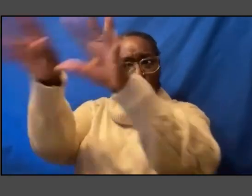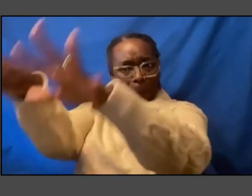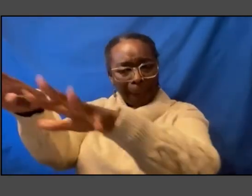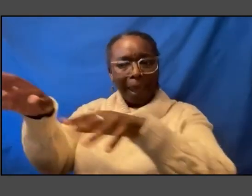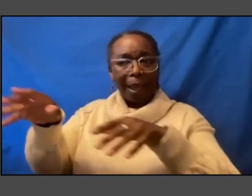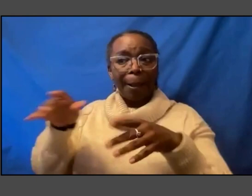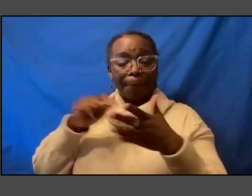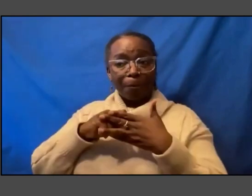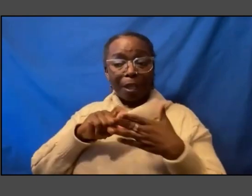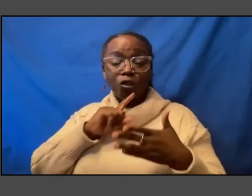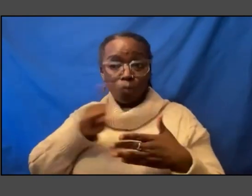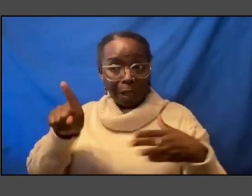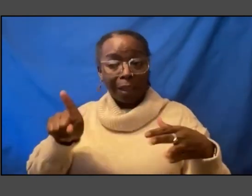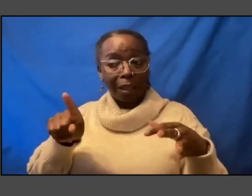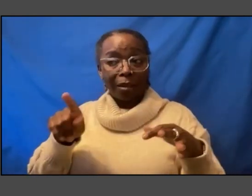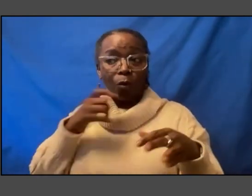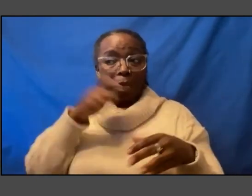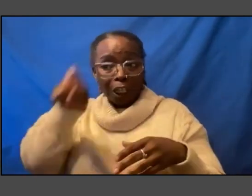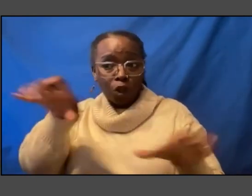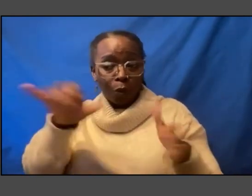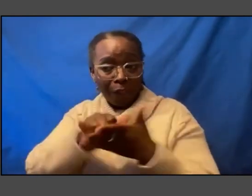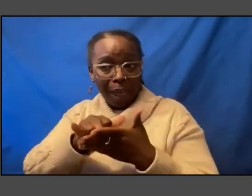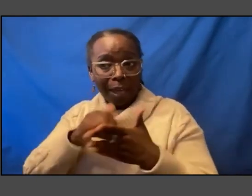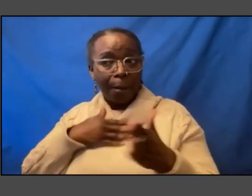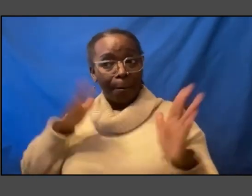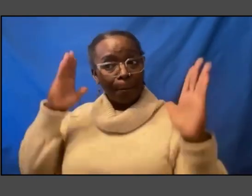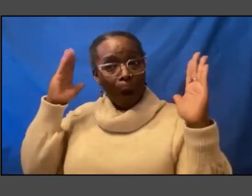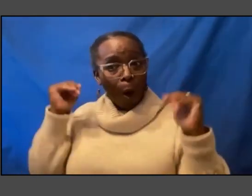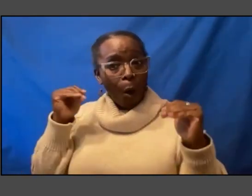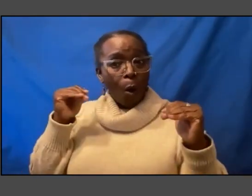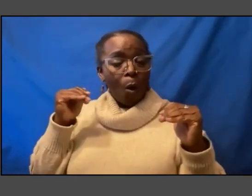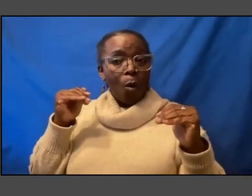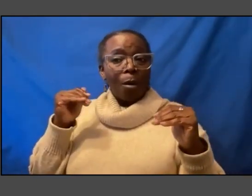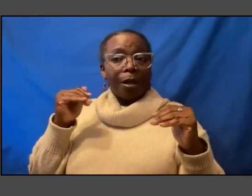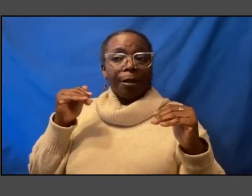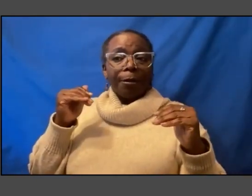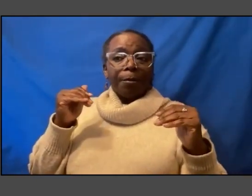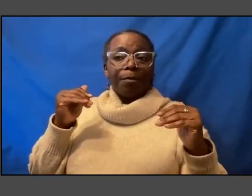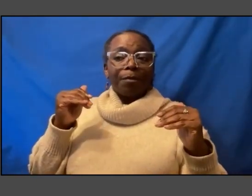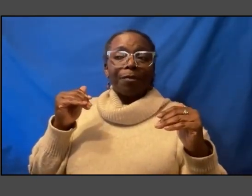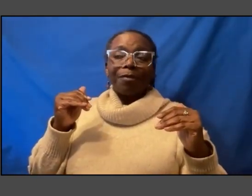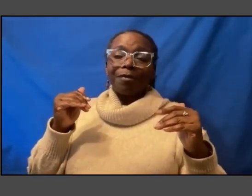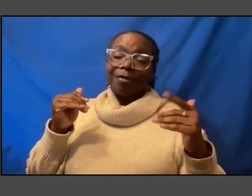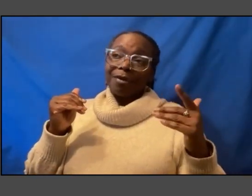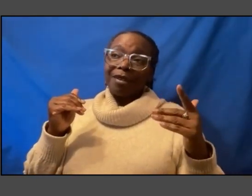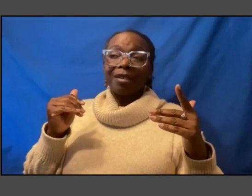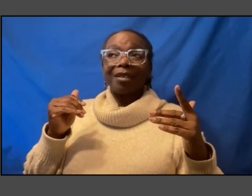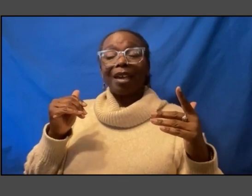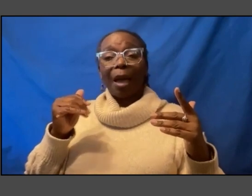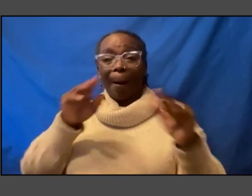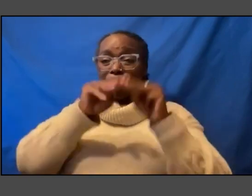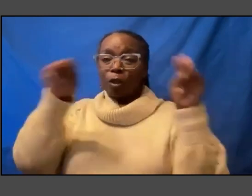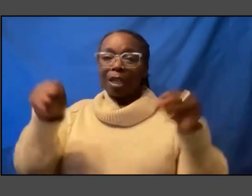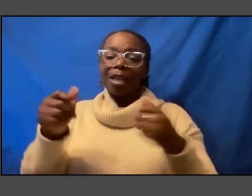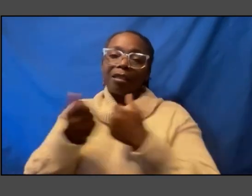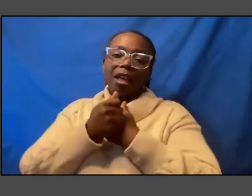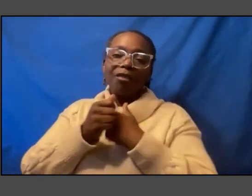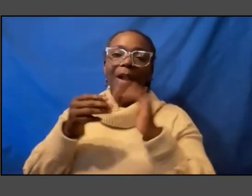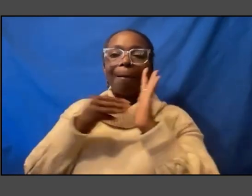and then my hope was that candidly museums love models and messiahs right that's what they do they love to